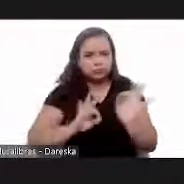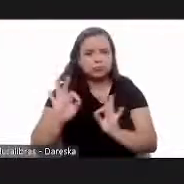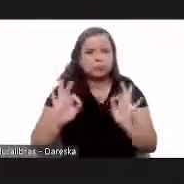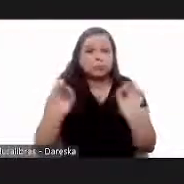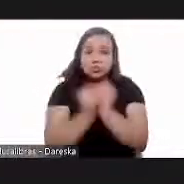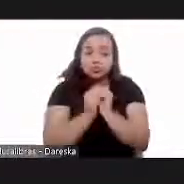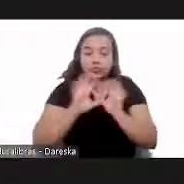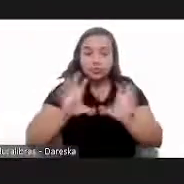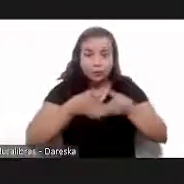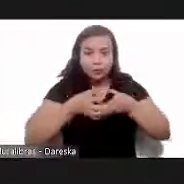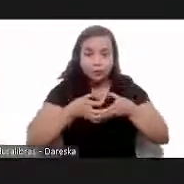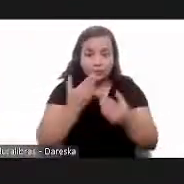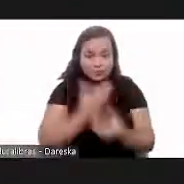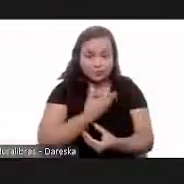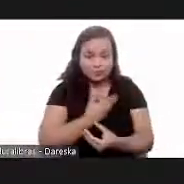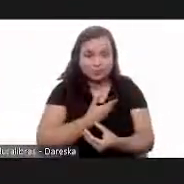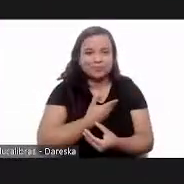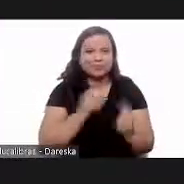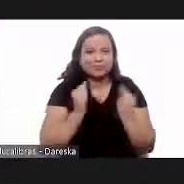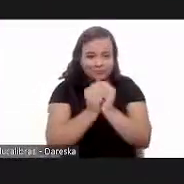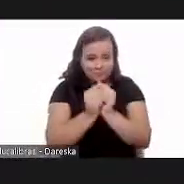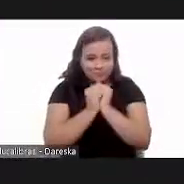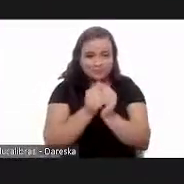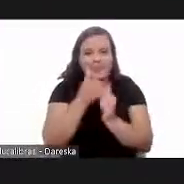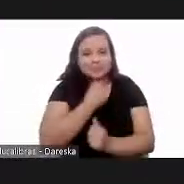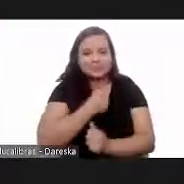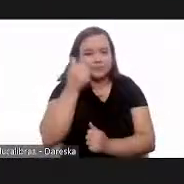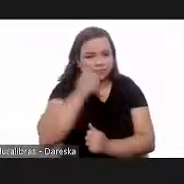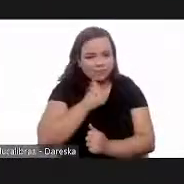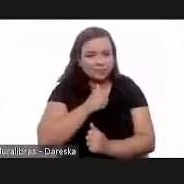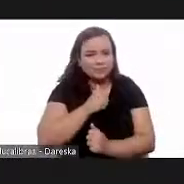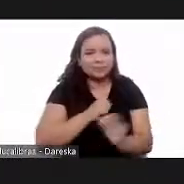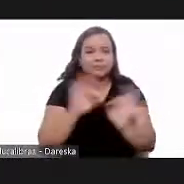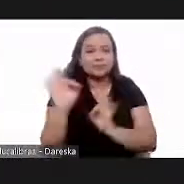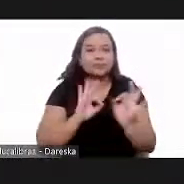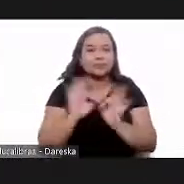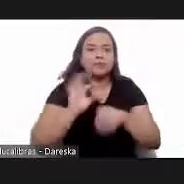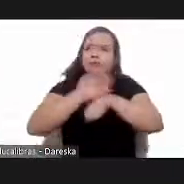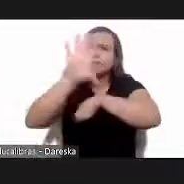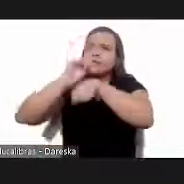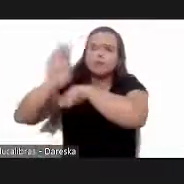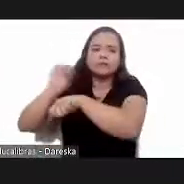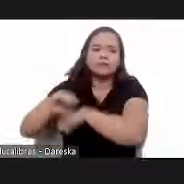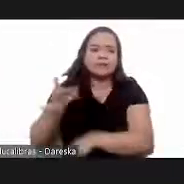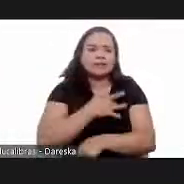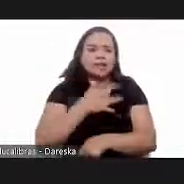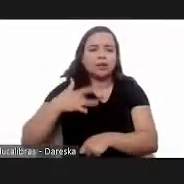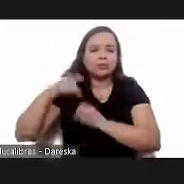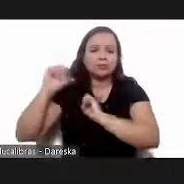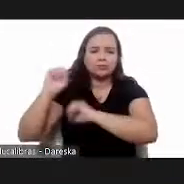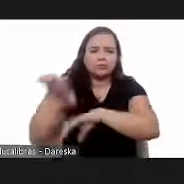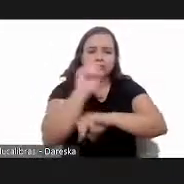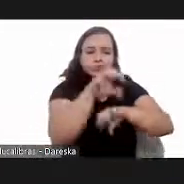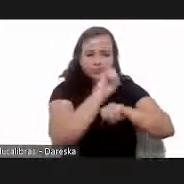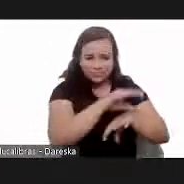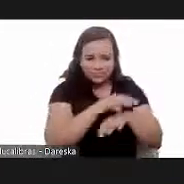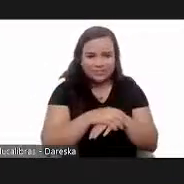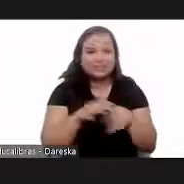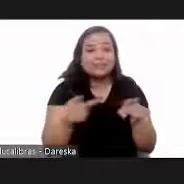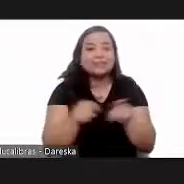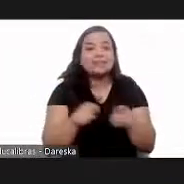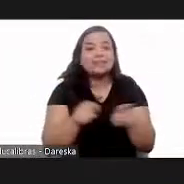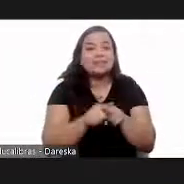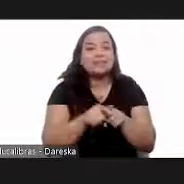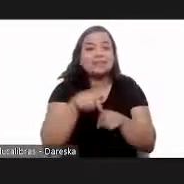she's organized with the other family farmers in the area she's a health care worker who